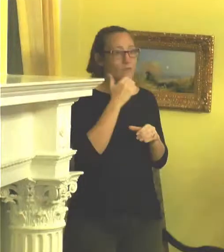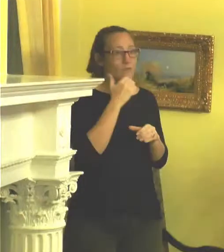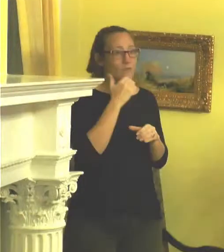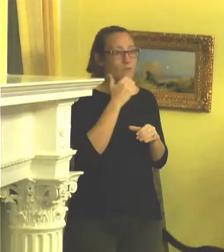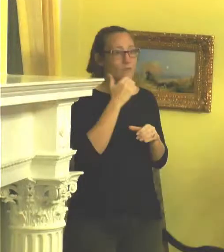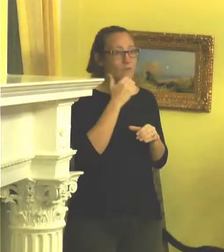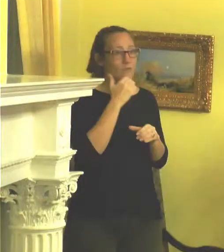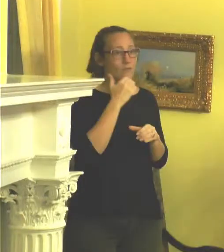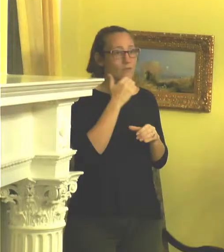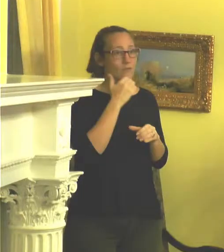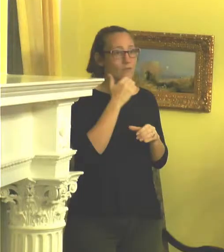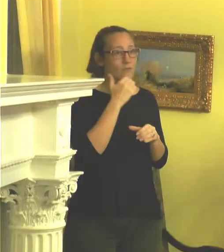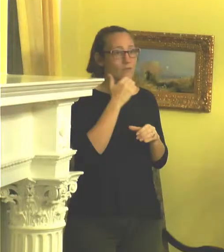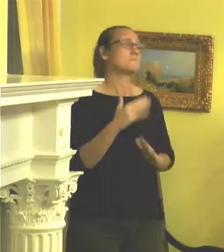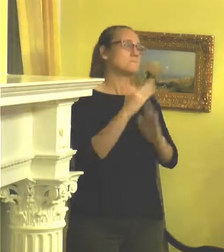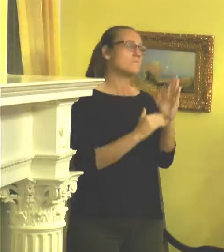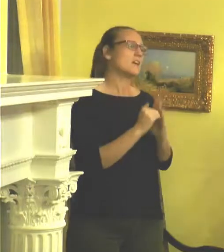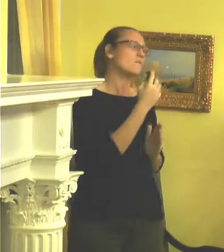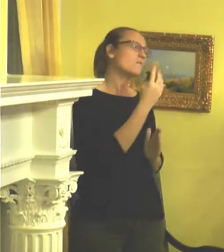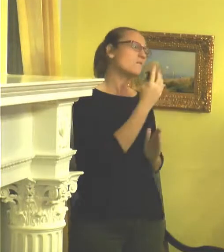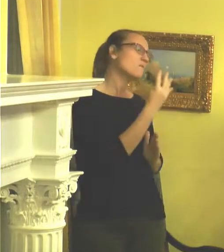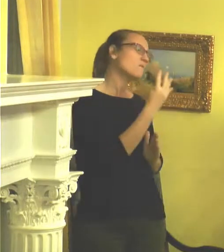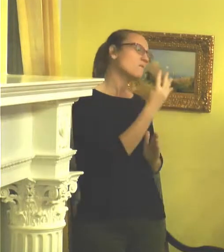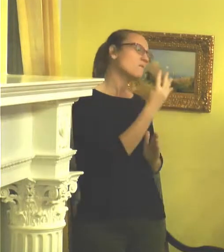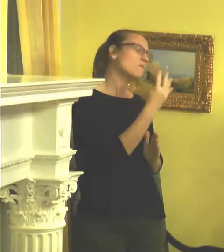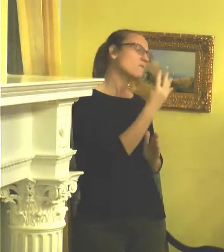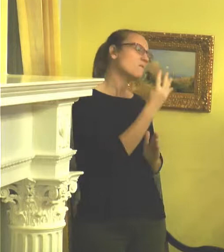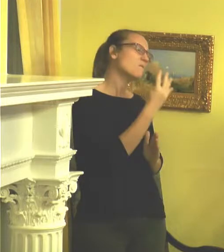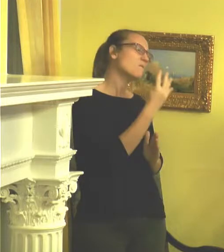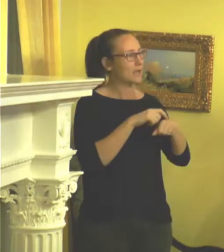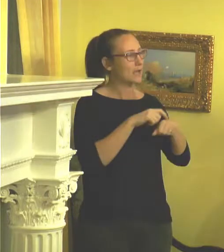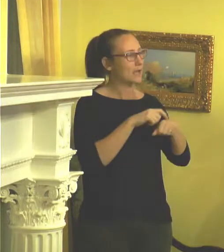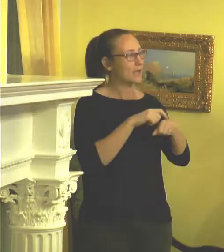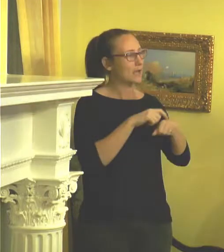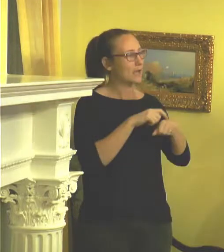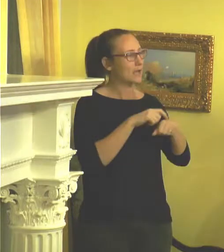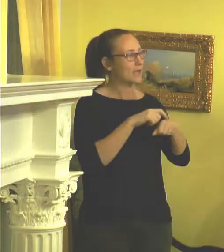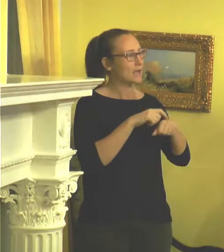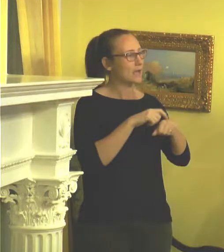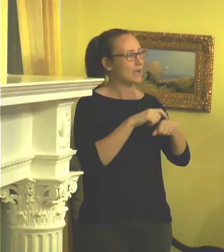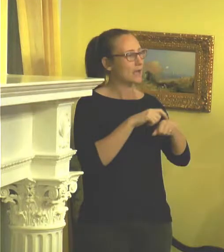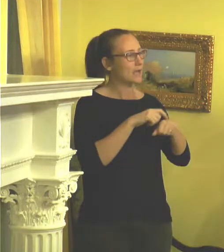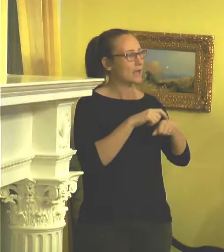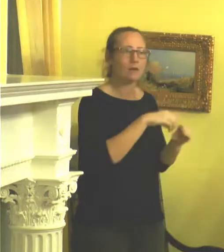I tend to paint about four or five things at a time. And just kind of bounce around in my studio.